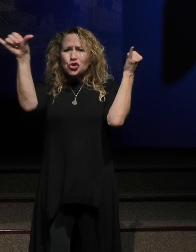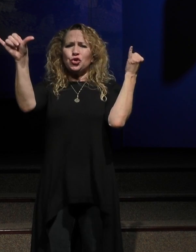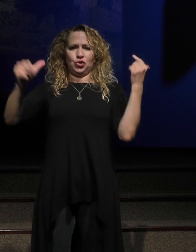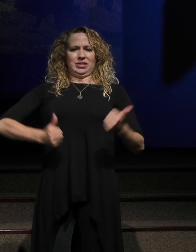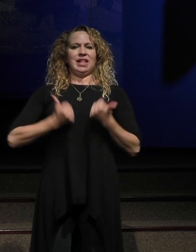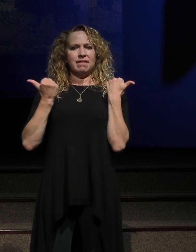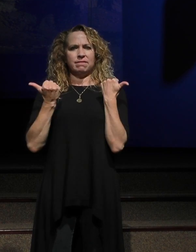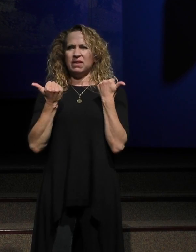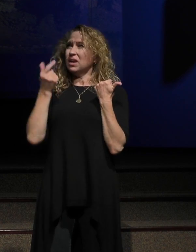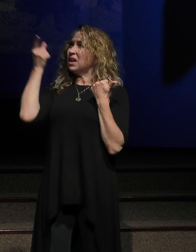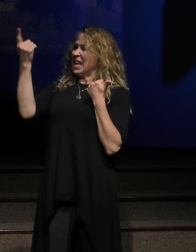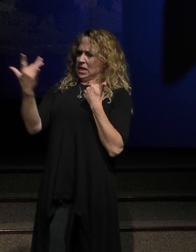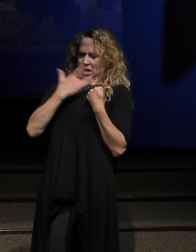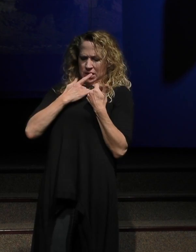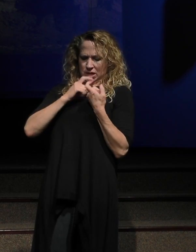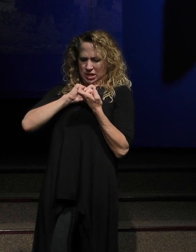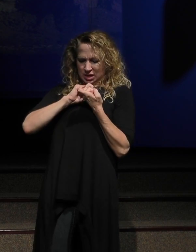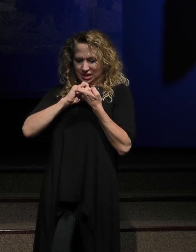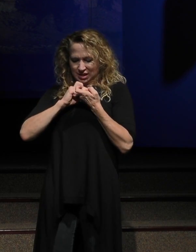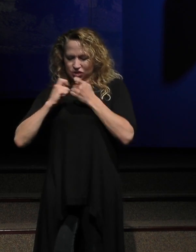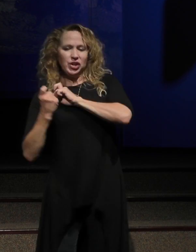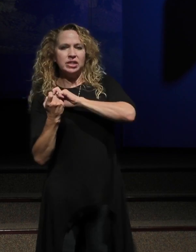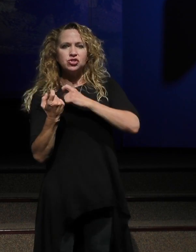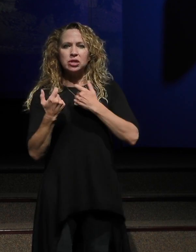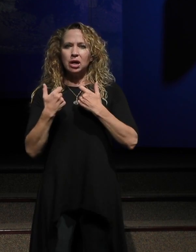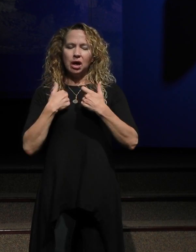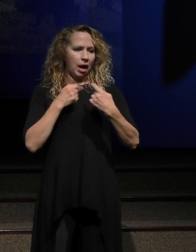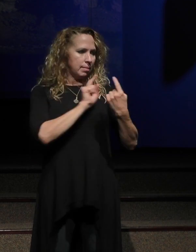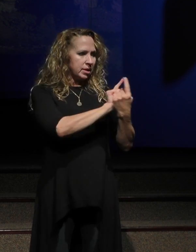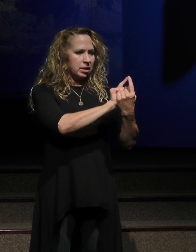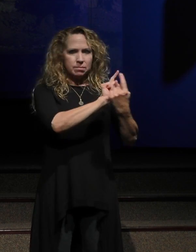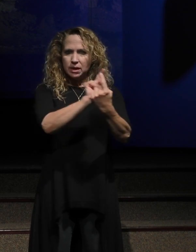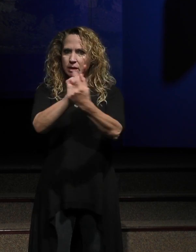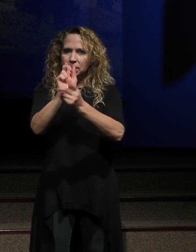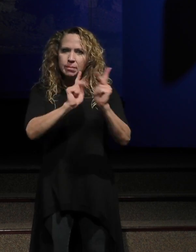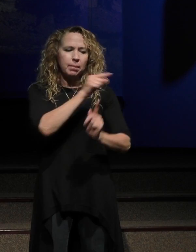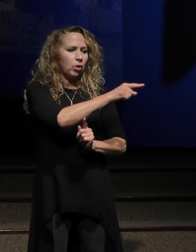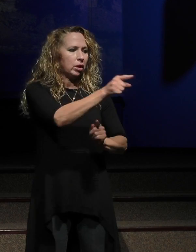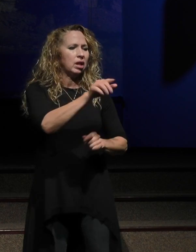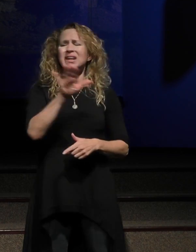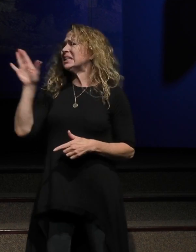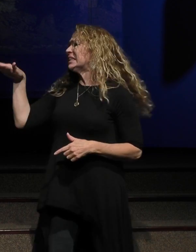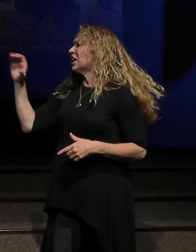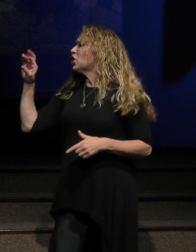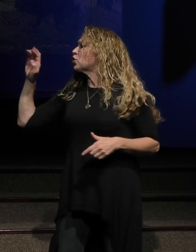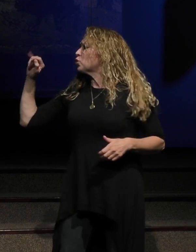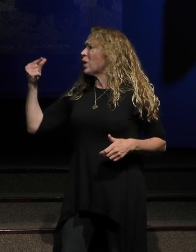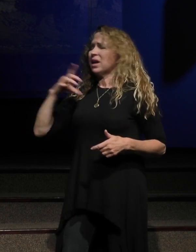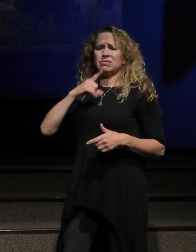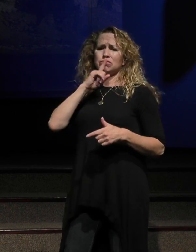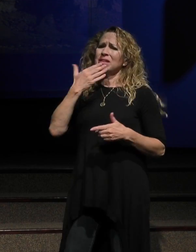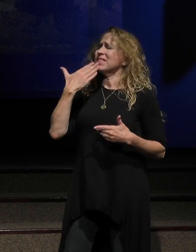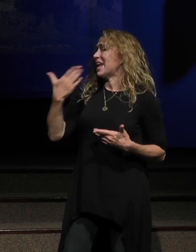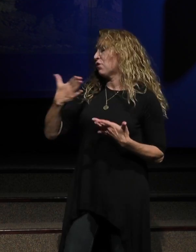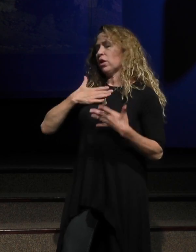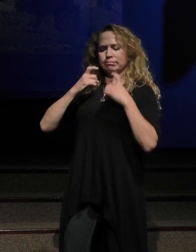in my life. And I meet with people and, and they say things like this. They say, Craig, you know, I'm, I'm so thankful that my sins are forgiven. That's